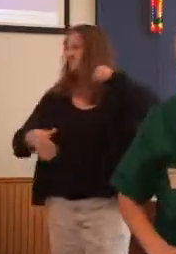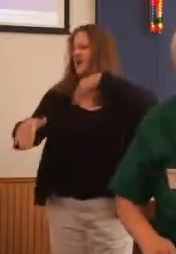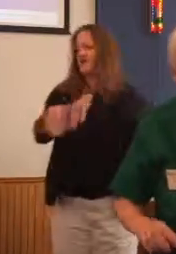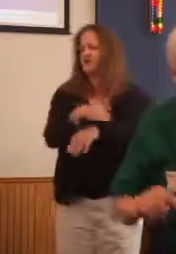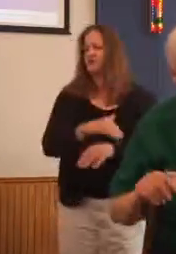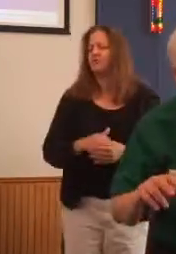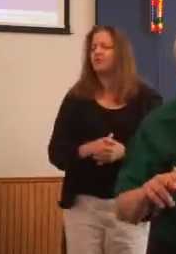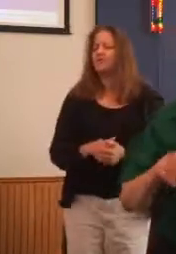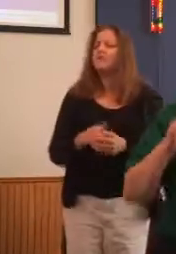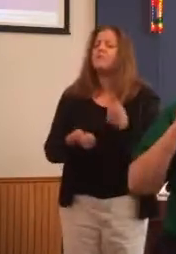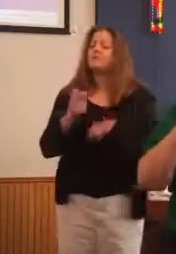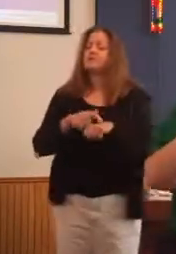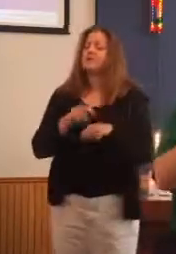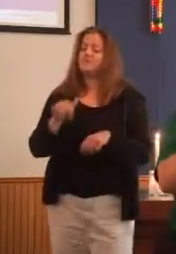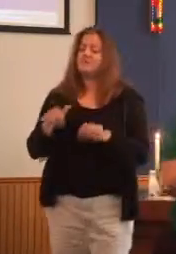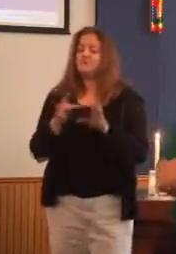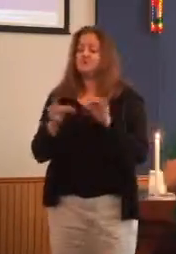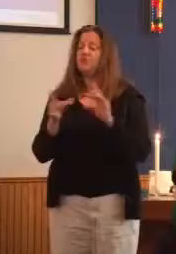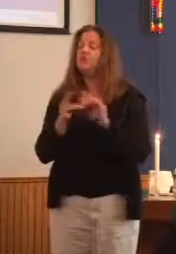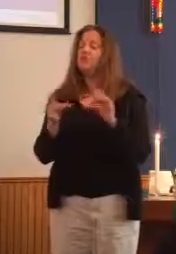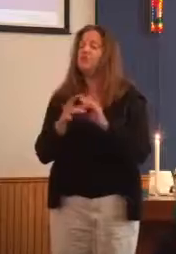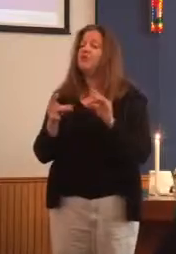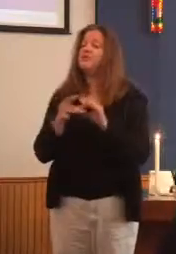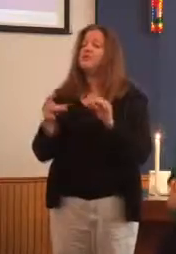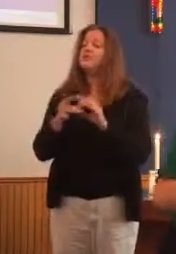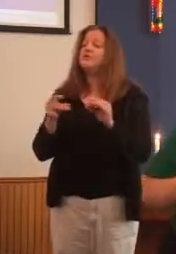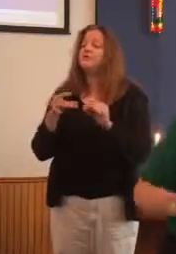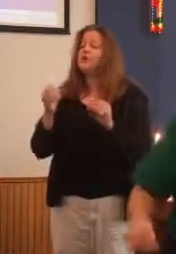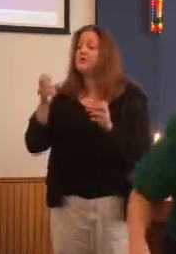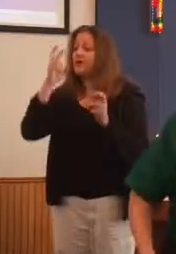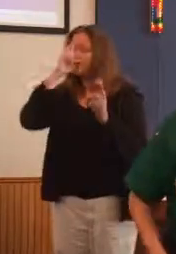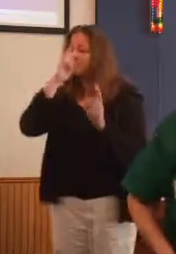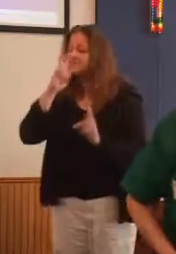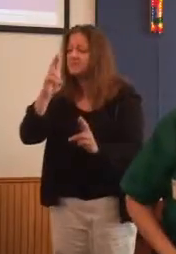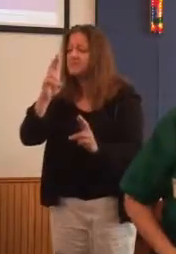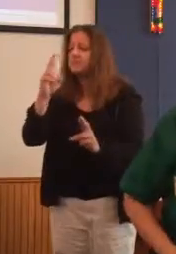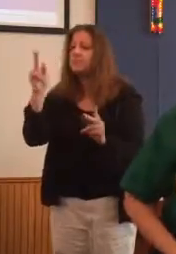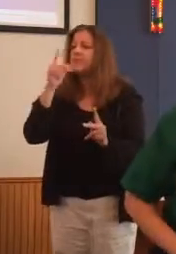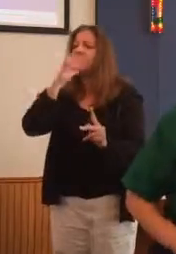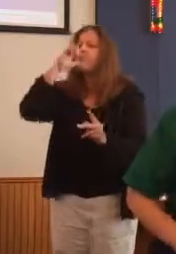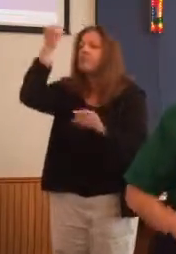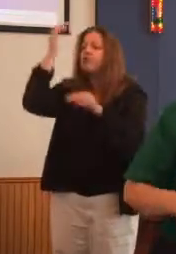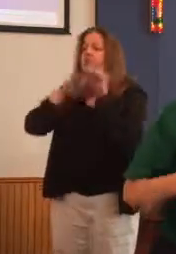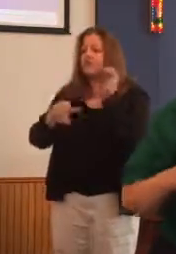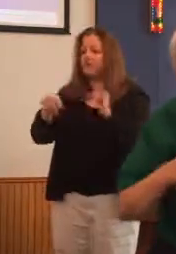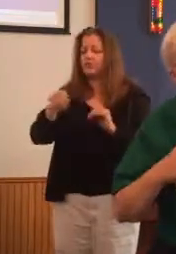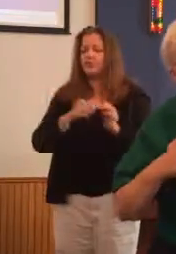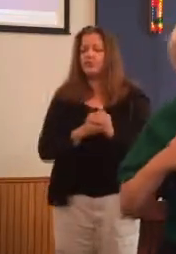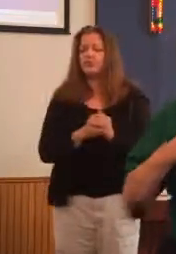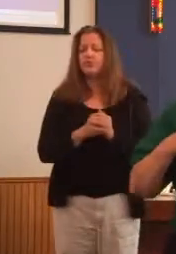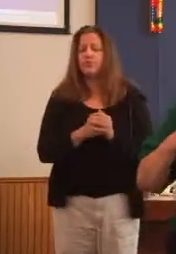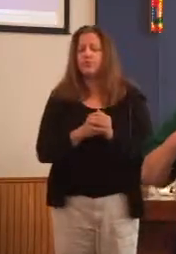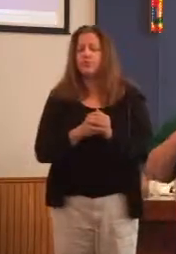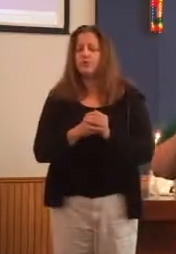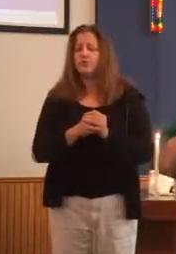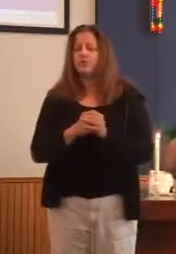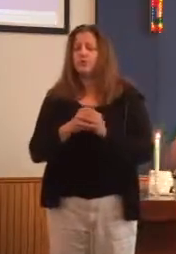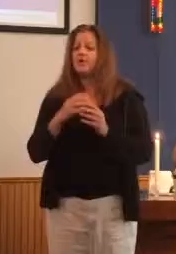this story is used to talk about respecting one's elders. And sometimes it's used to talk about